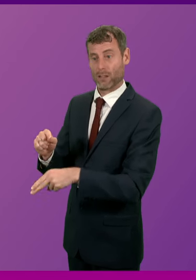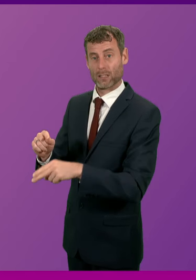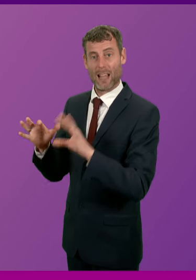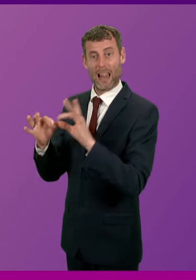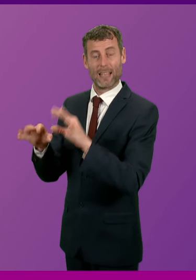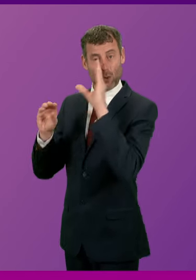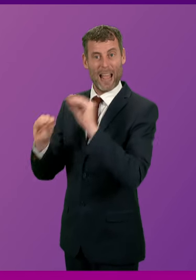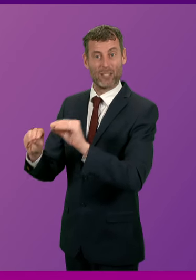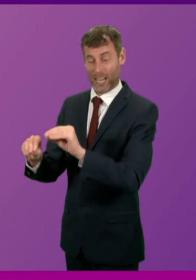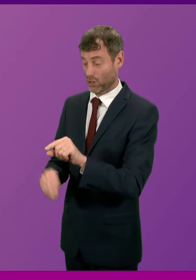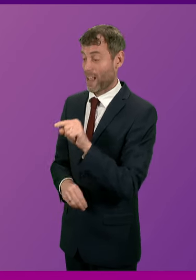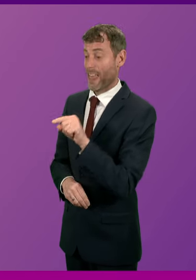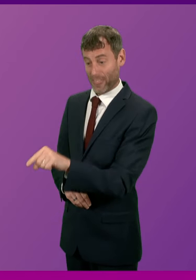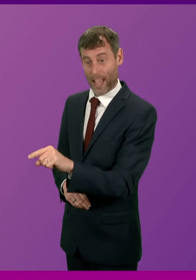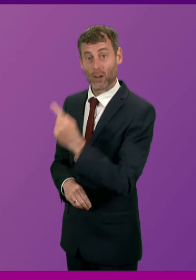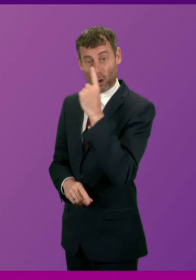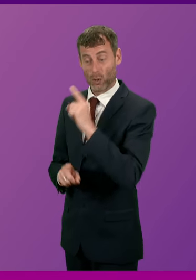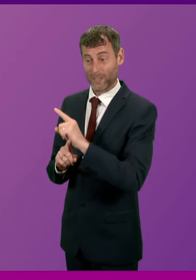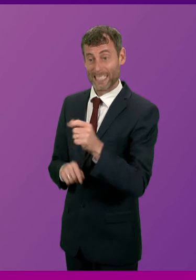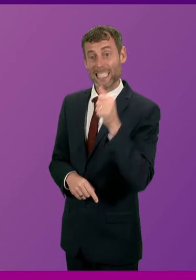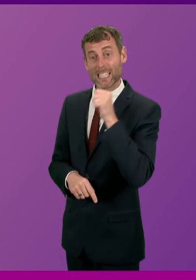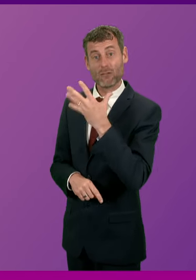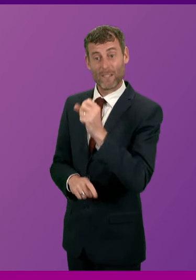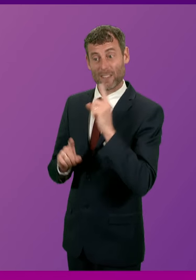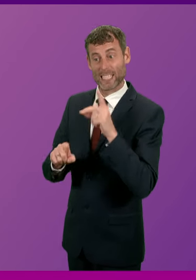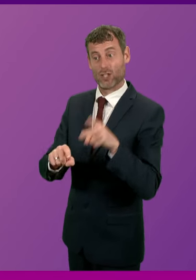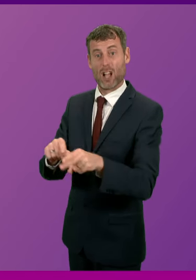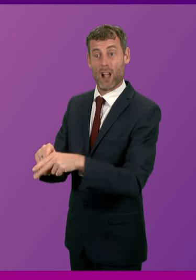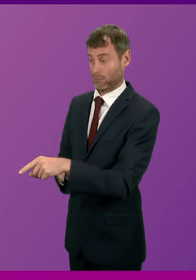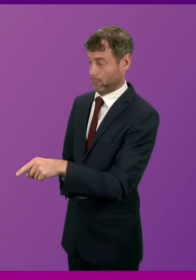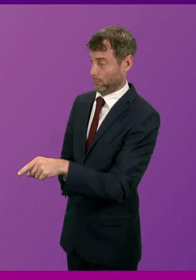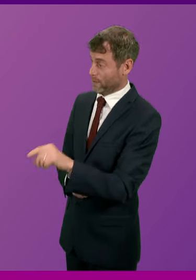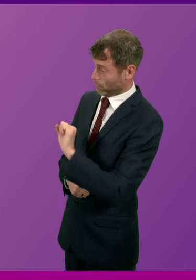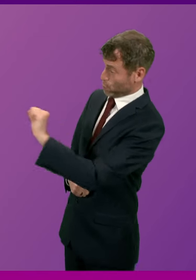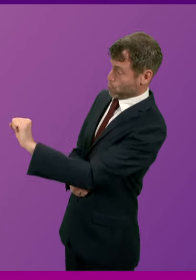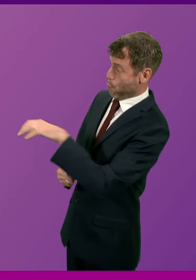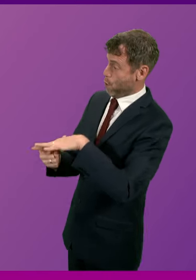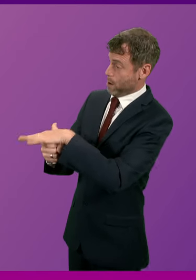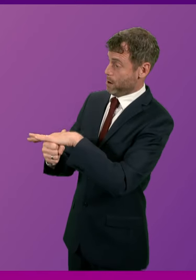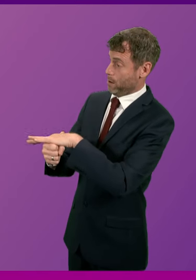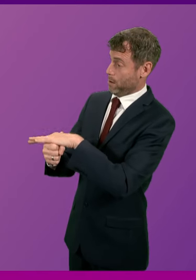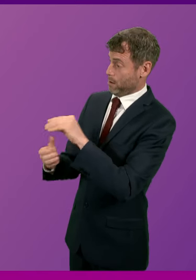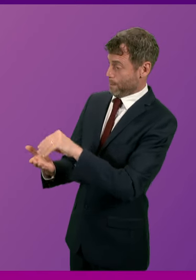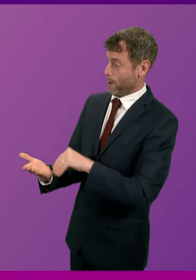650 teachers. So here we have the Labour Party coming here